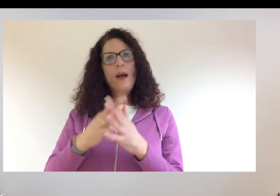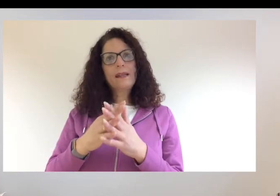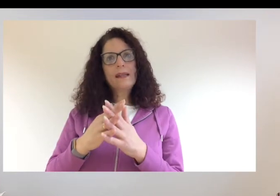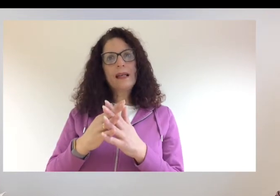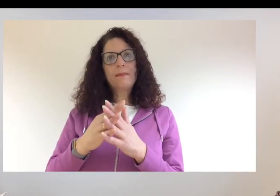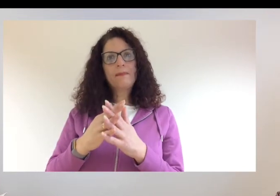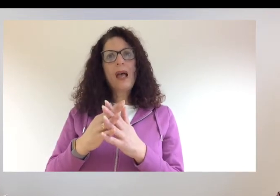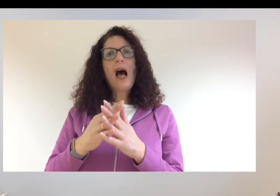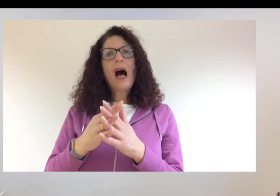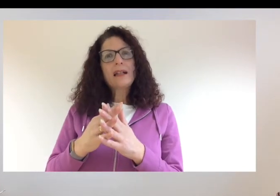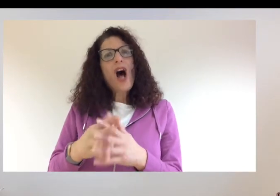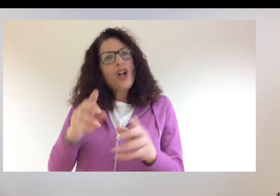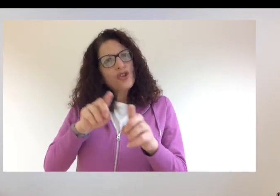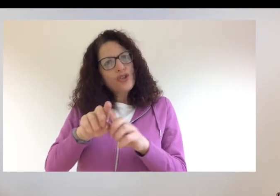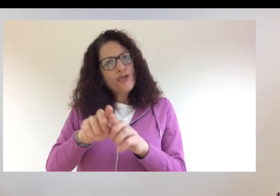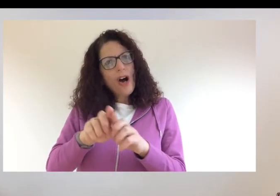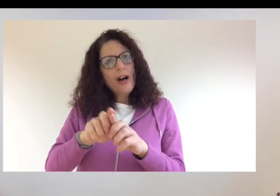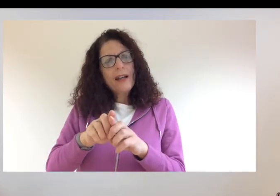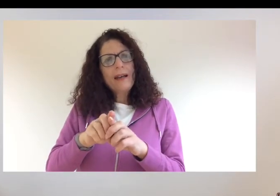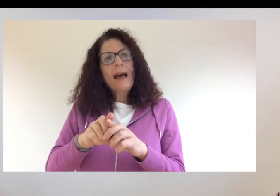answer all your questions.